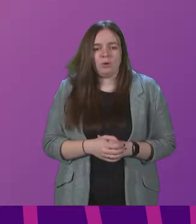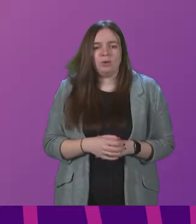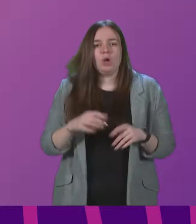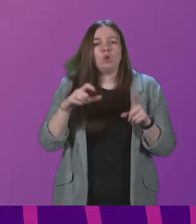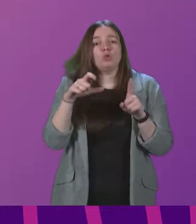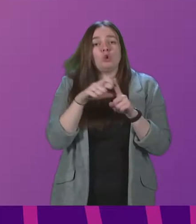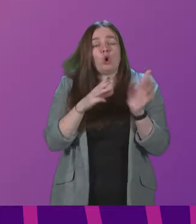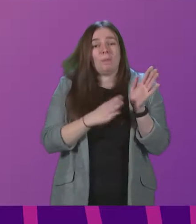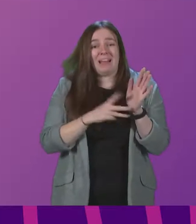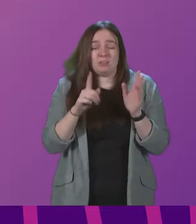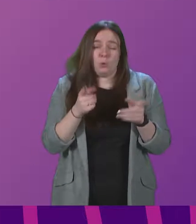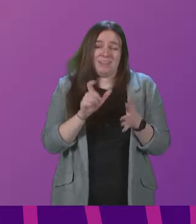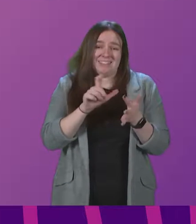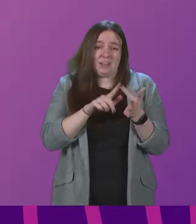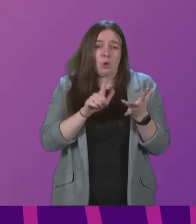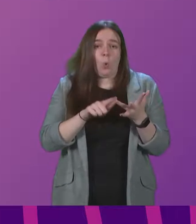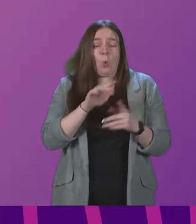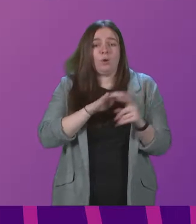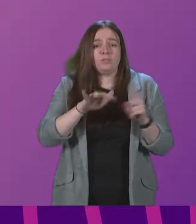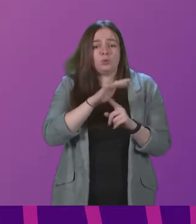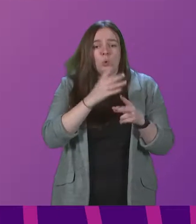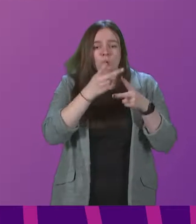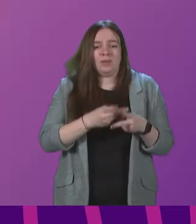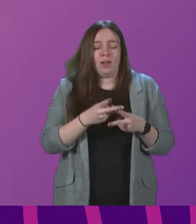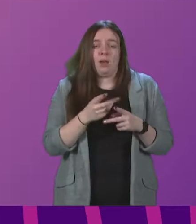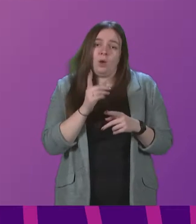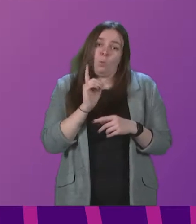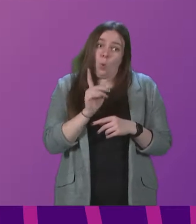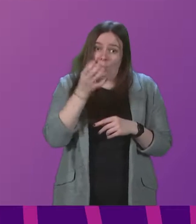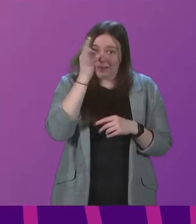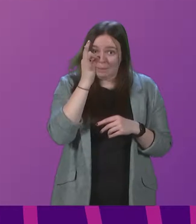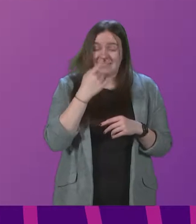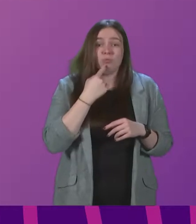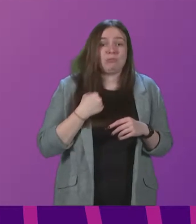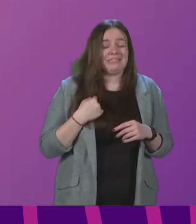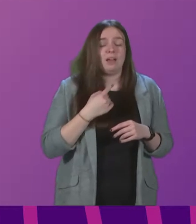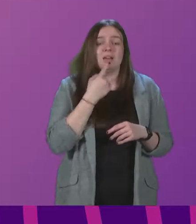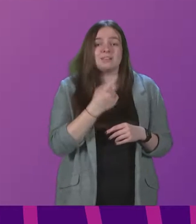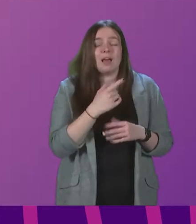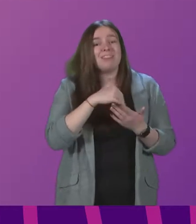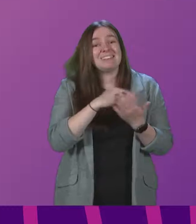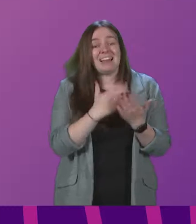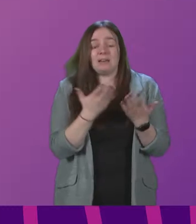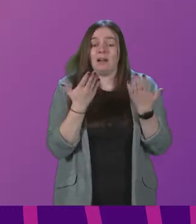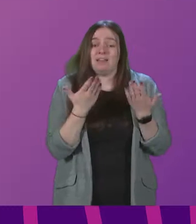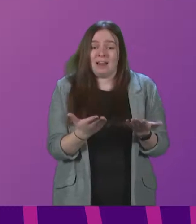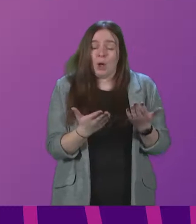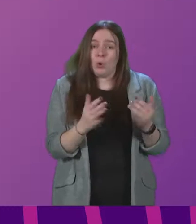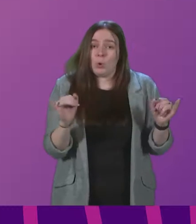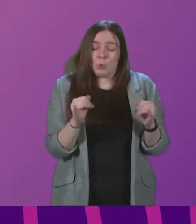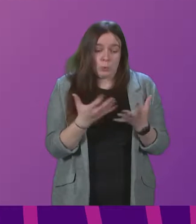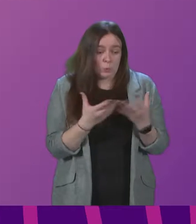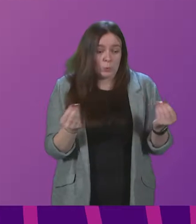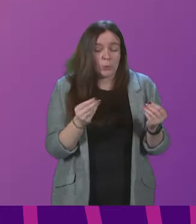McCaskill, the chief executive of Scottish Care, warned a committee of this parliament recently. He said the sector is now hemorrhaging staff